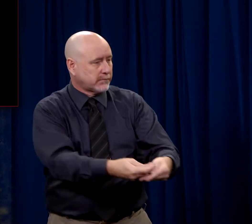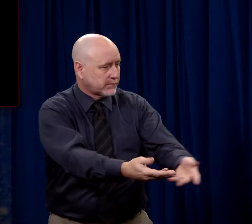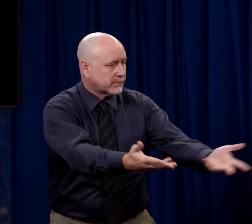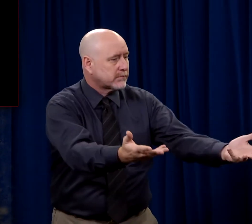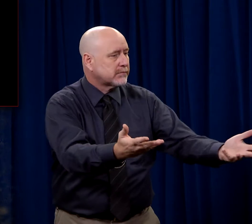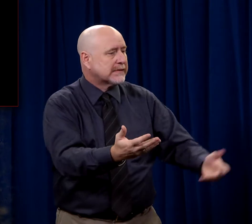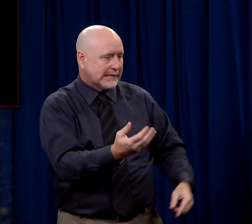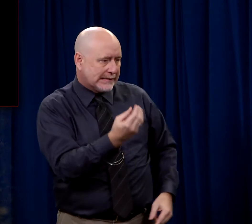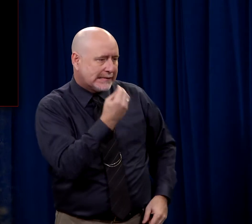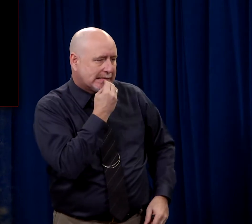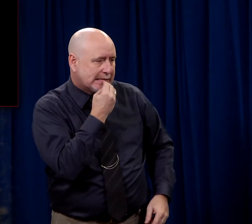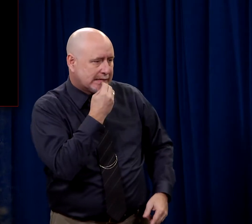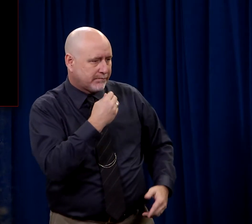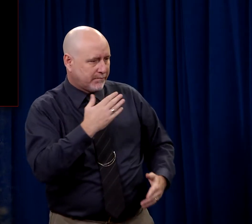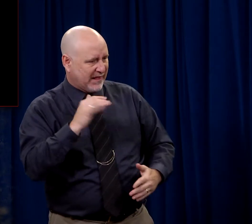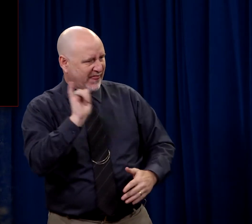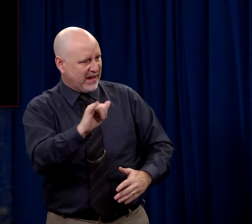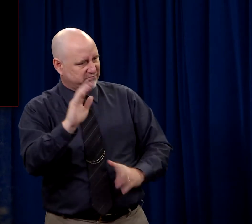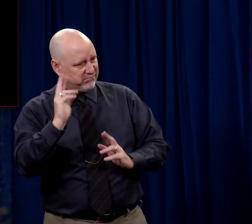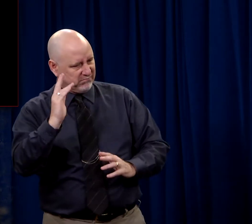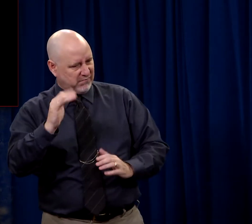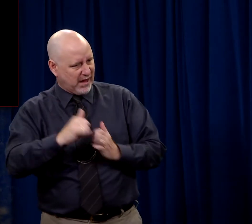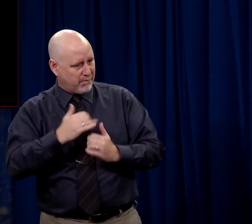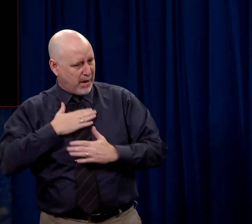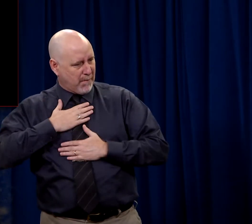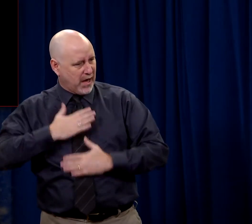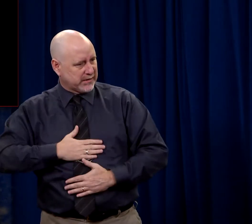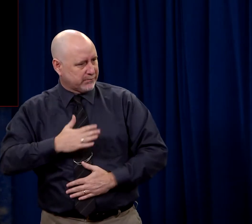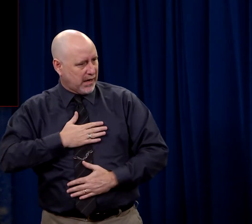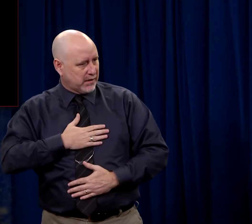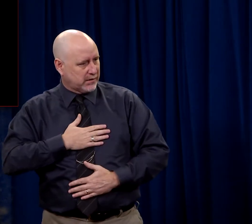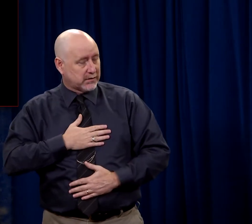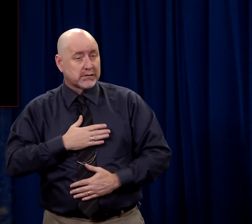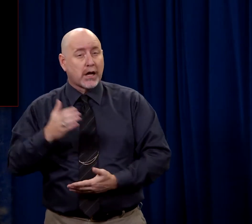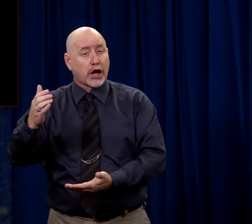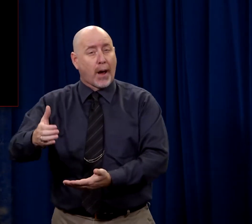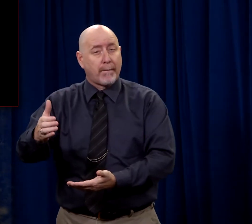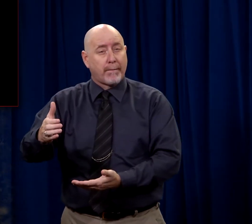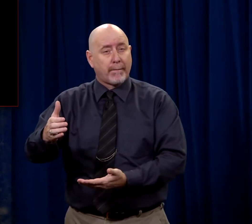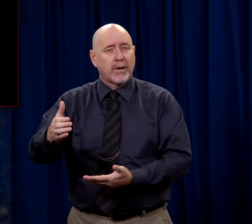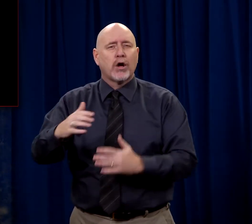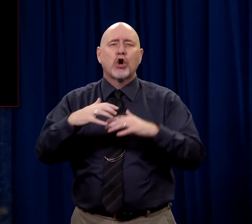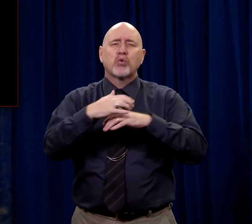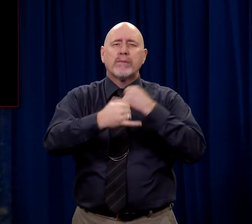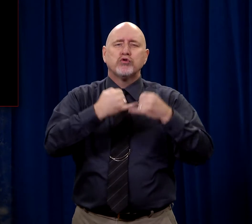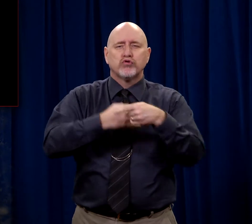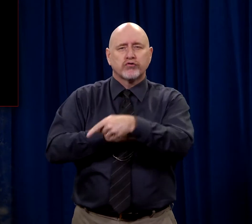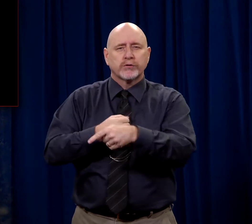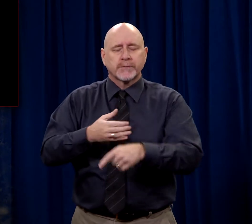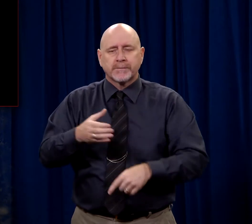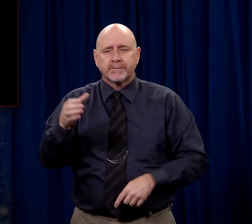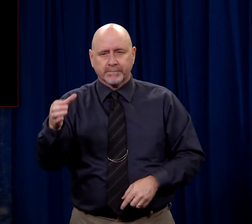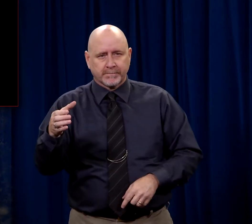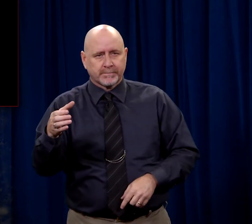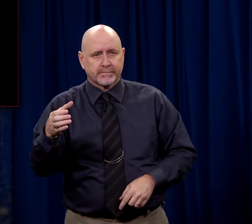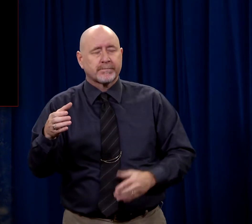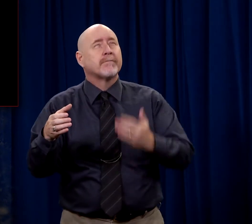He gave it to them. And He said, this is like my body. And then He took a cup that had grape juice in it and He